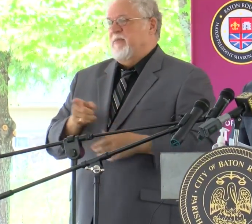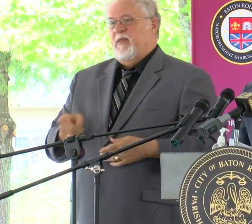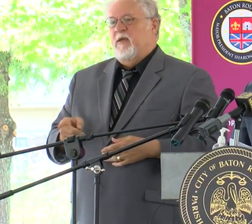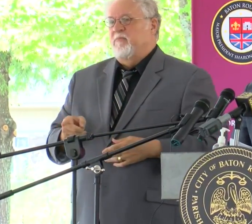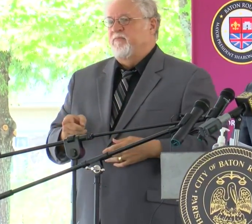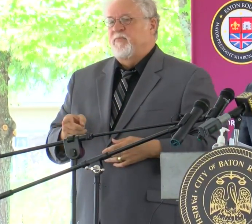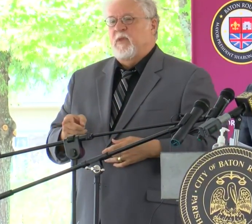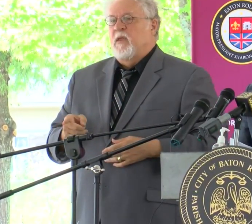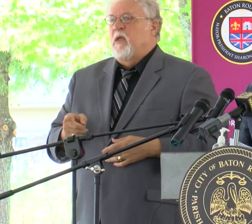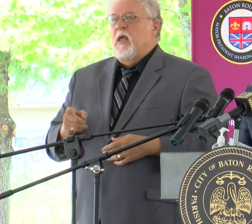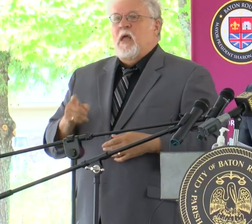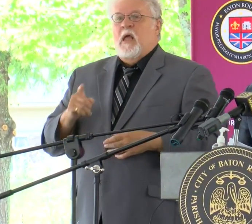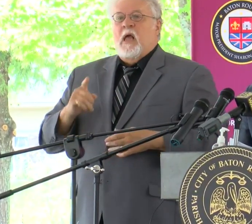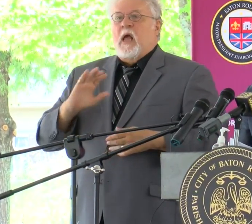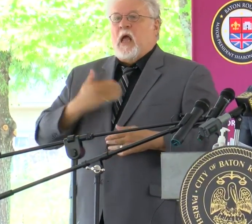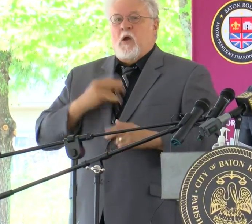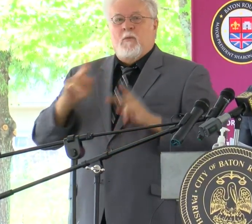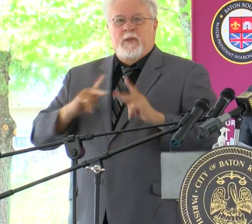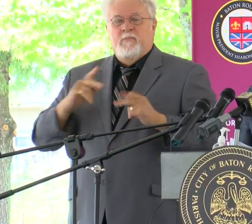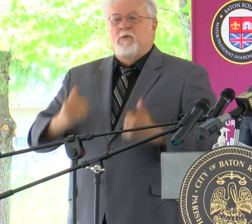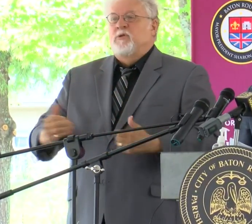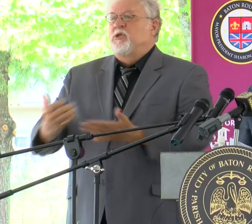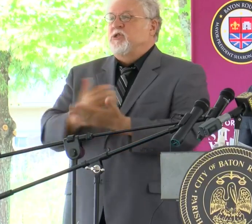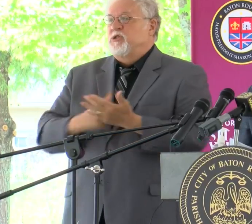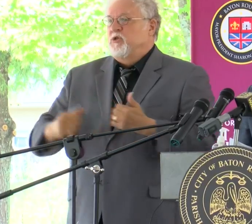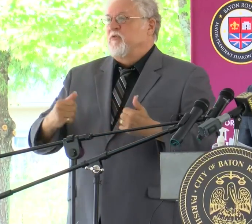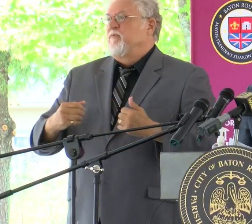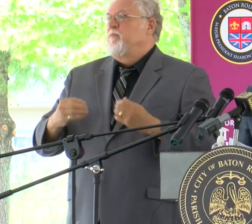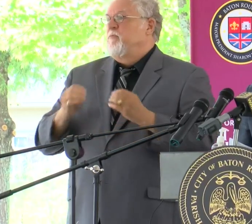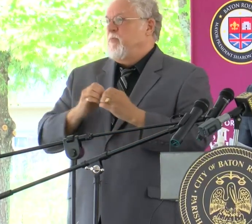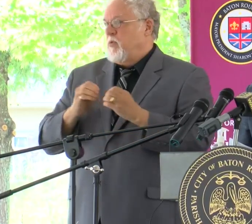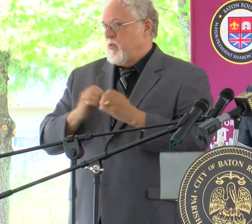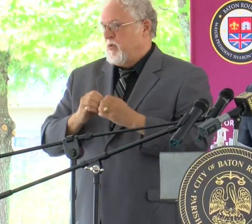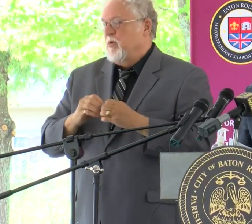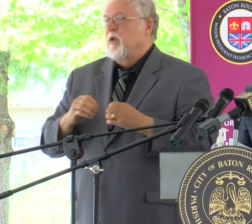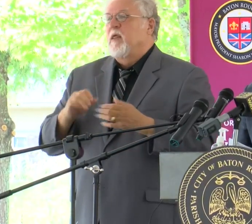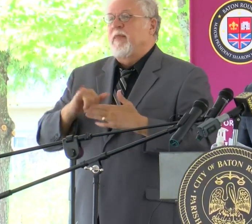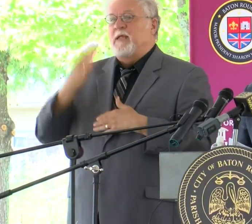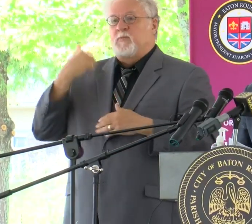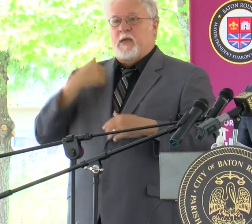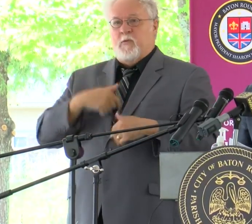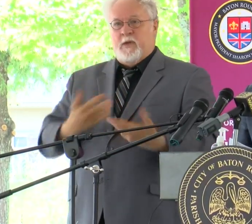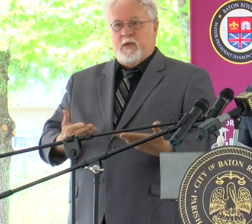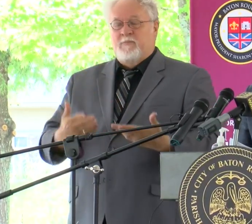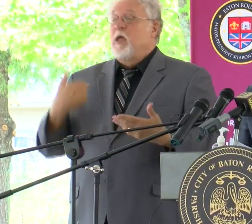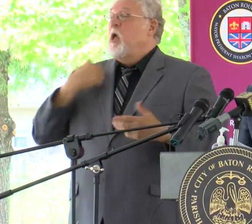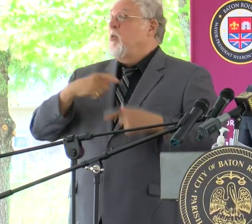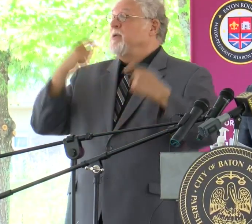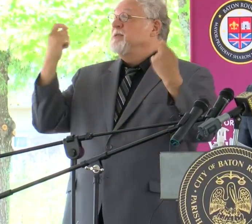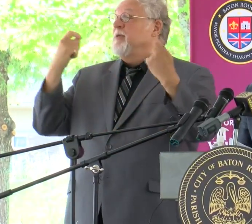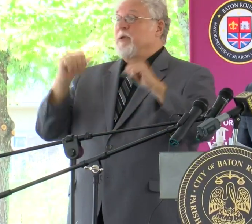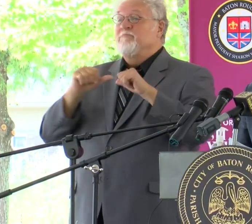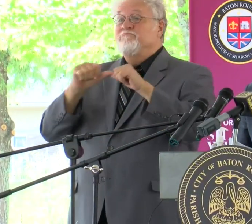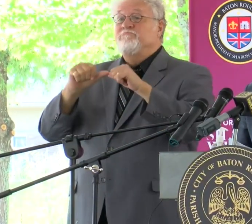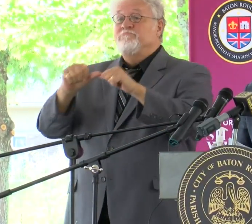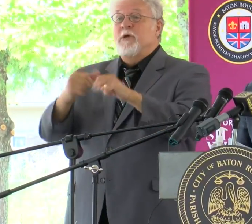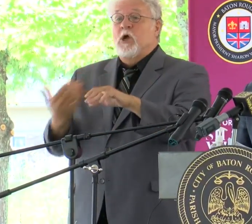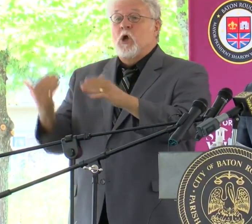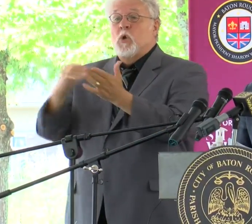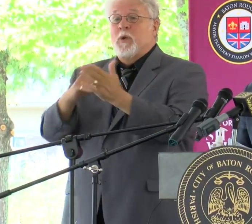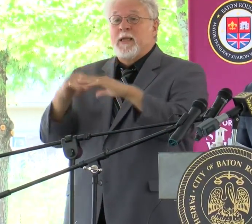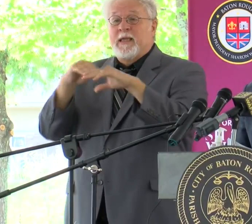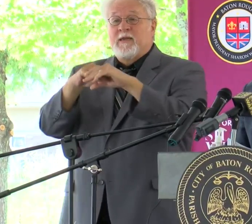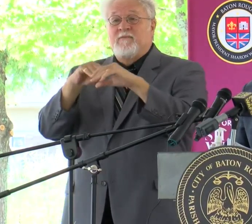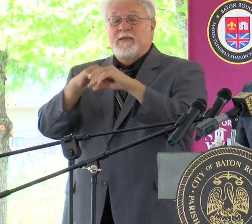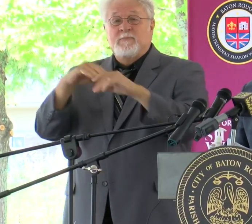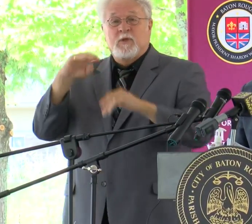Our residents deserve more. And that's what brings us here today. We're celebrating the continuation of reinvestment in North